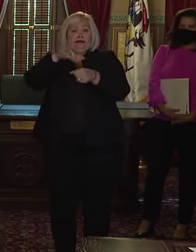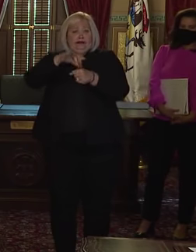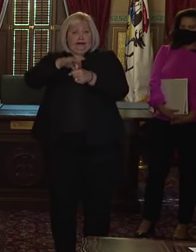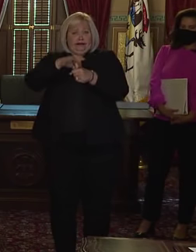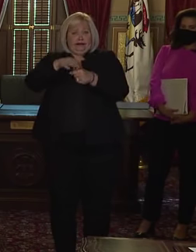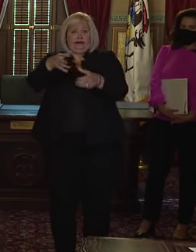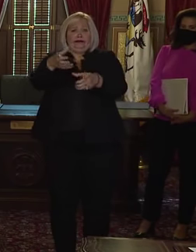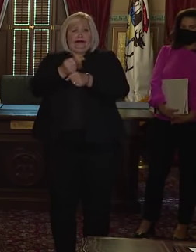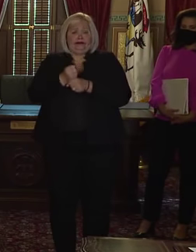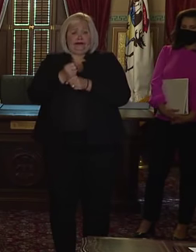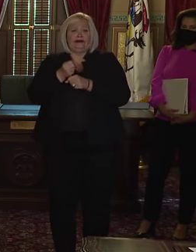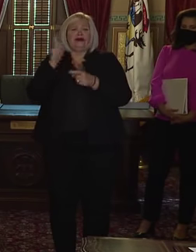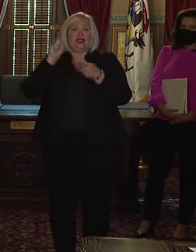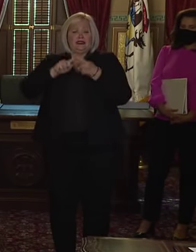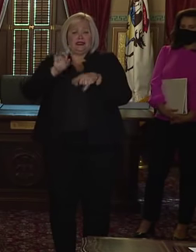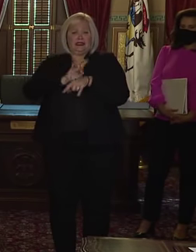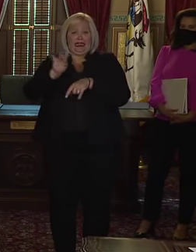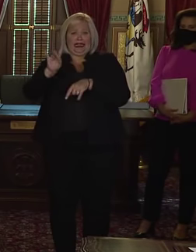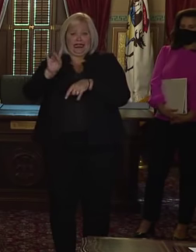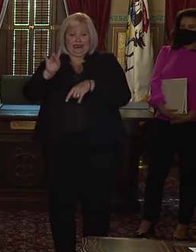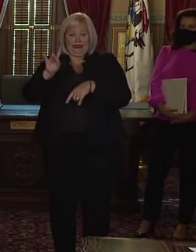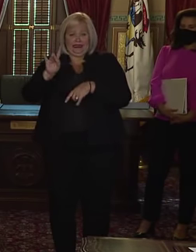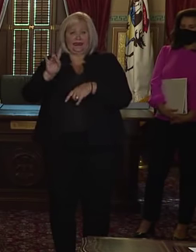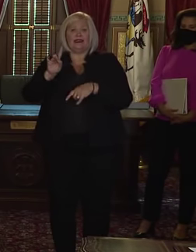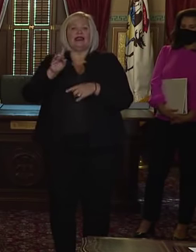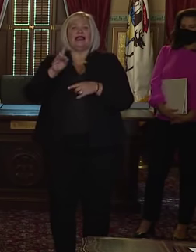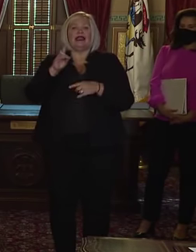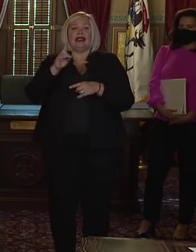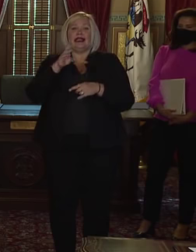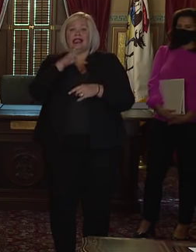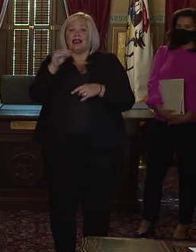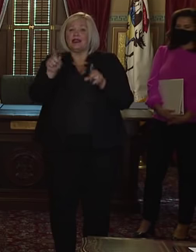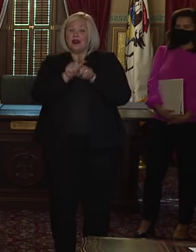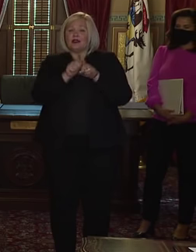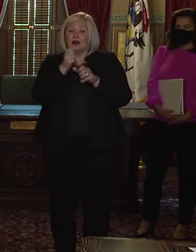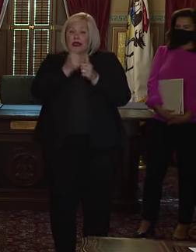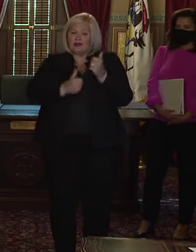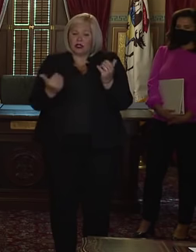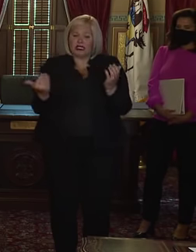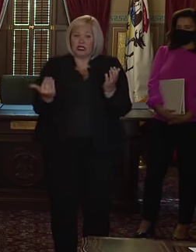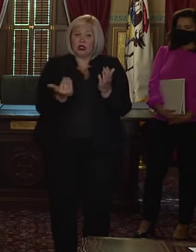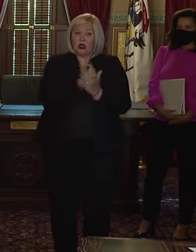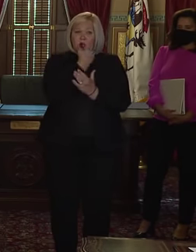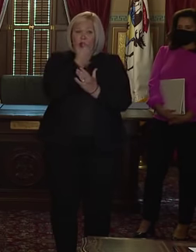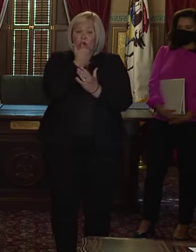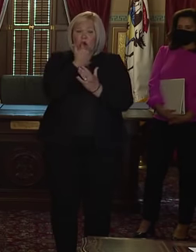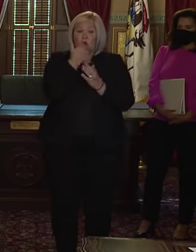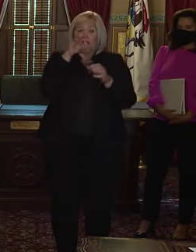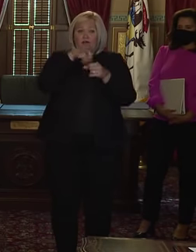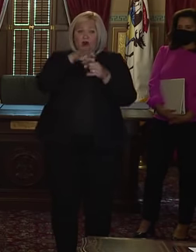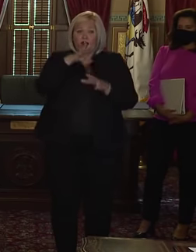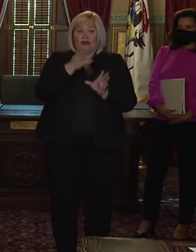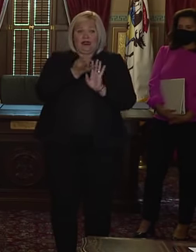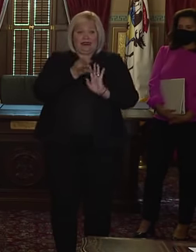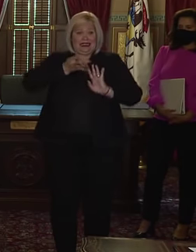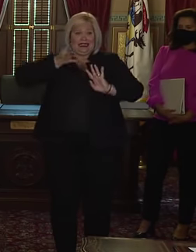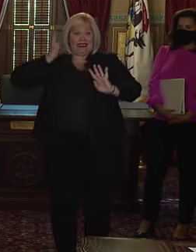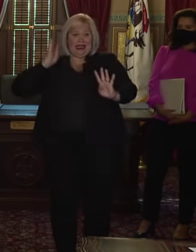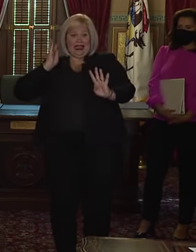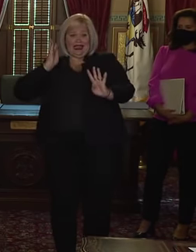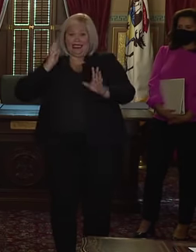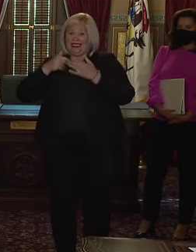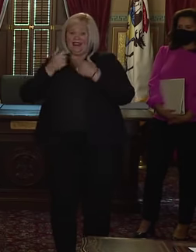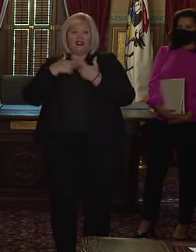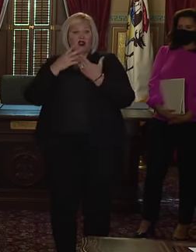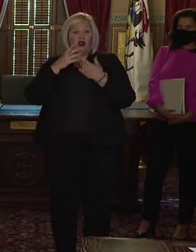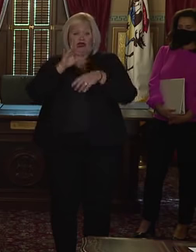.m., plus every new potential voter that is in line in a clerk's office at 8 p